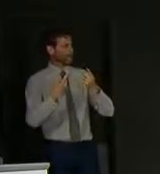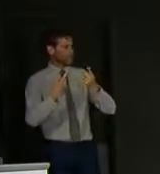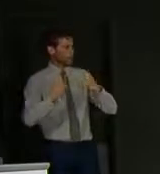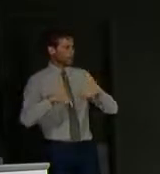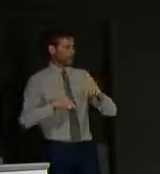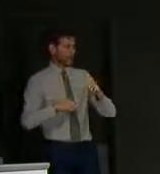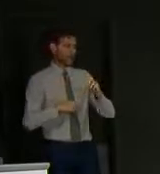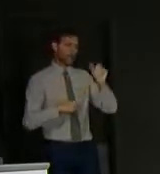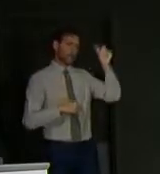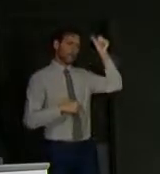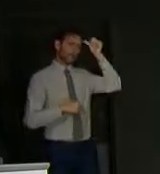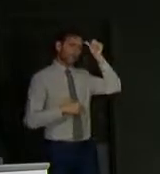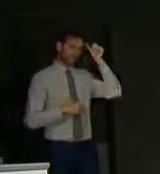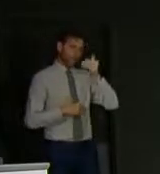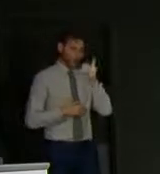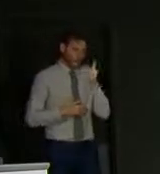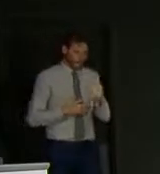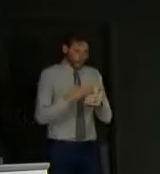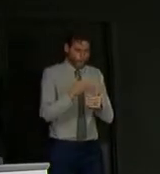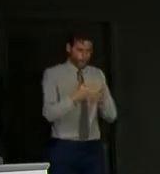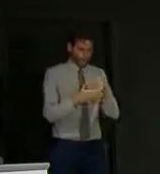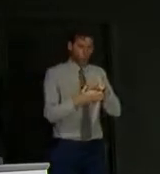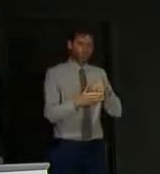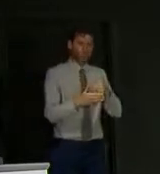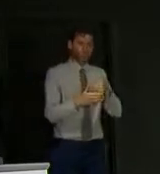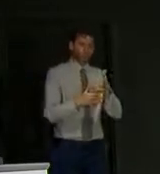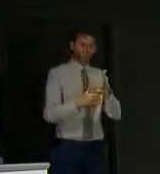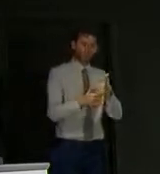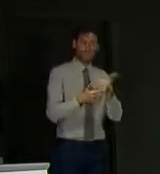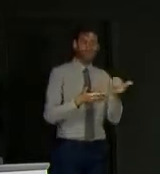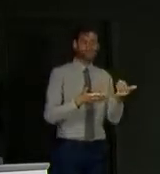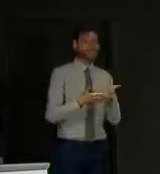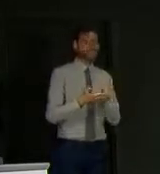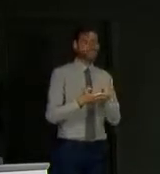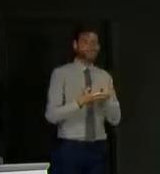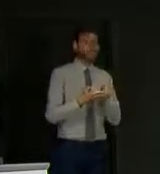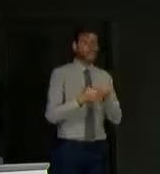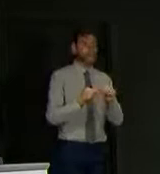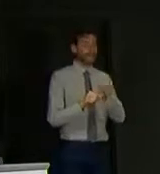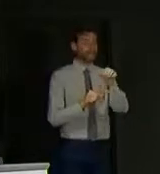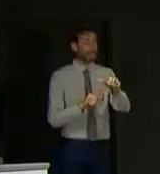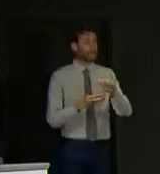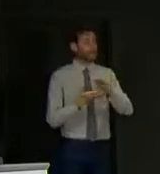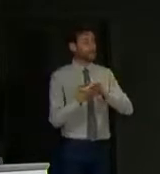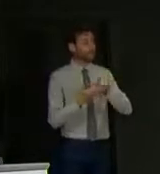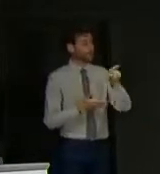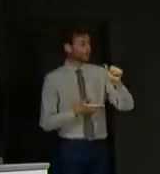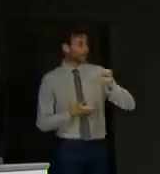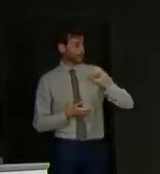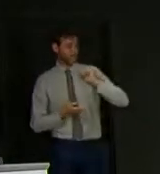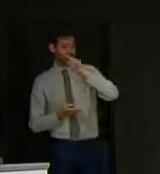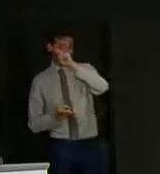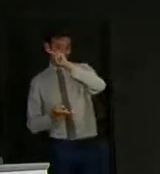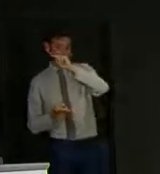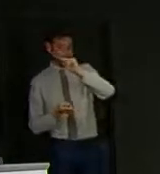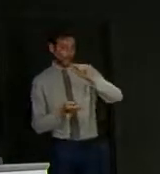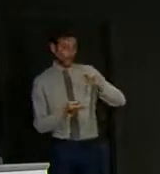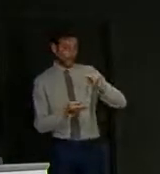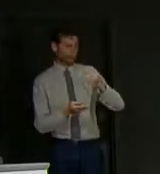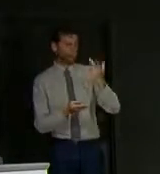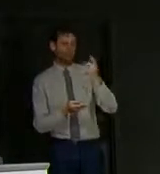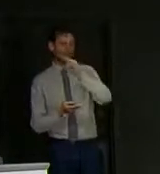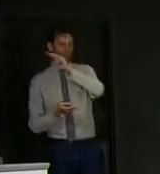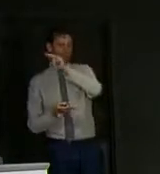progressing safely or not? Do we still expect the downward trends to continue downward, or should we expect them to